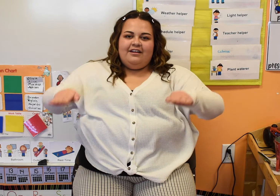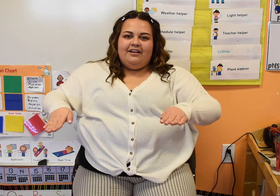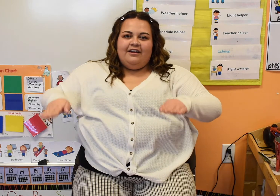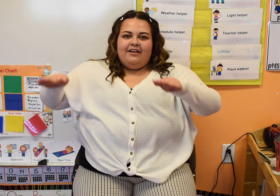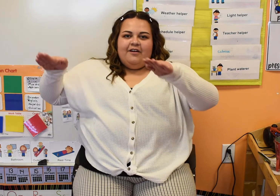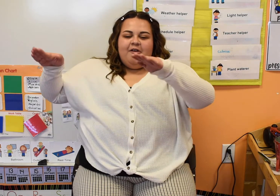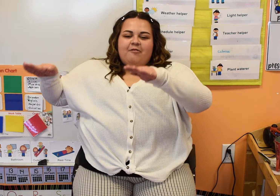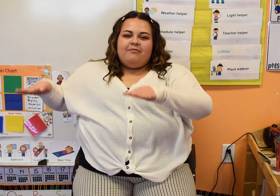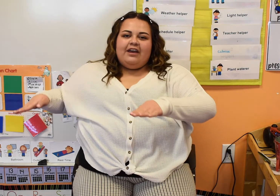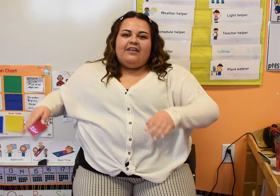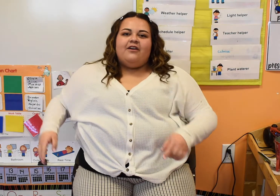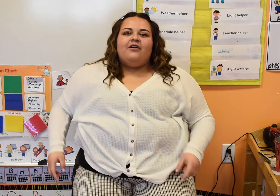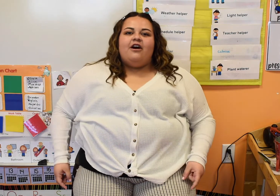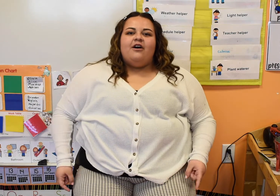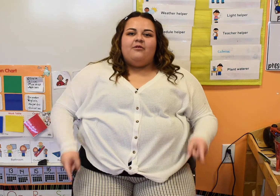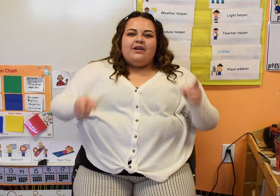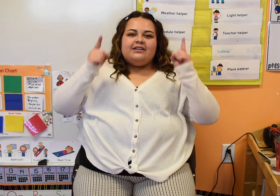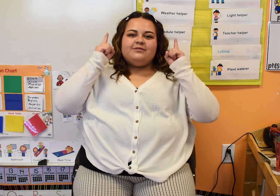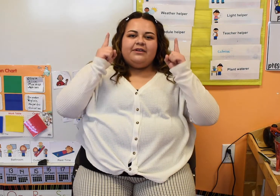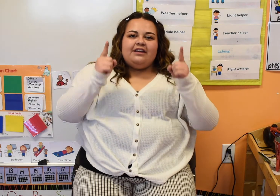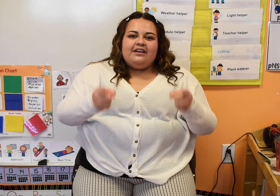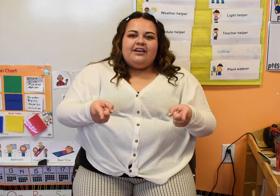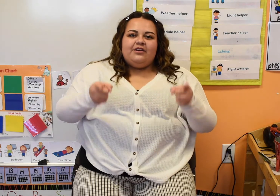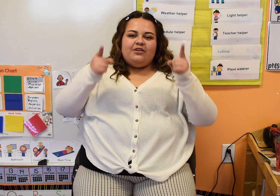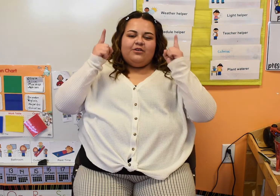May there always be youth